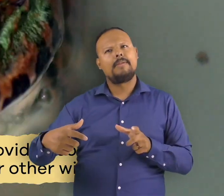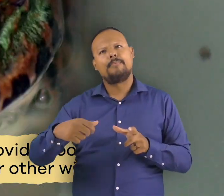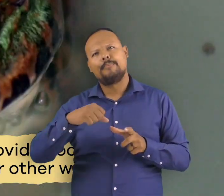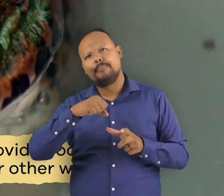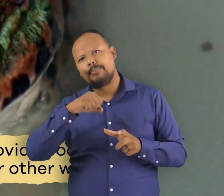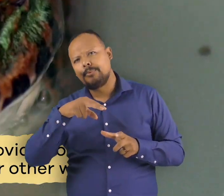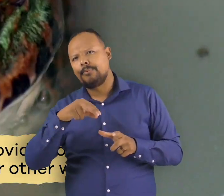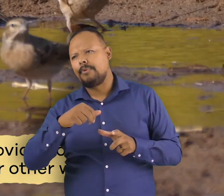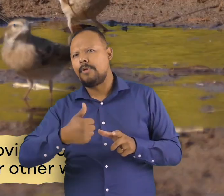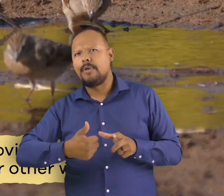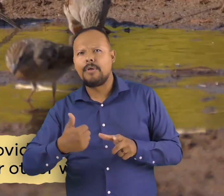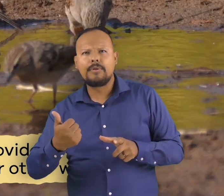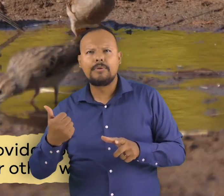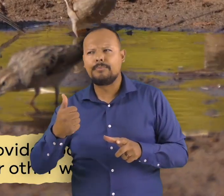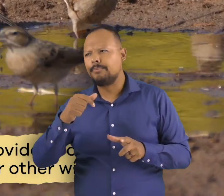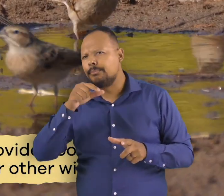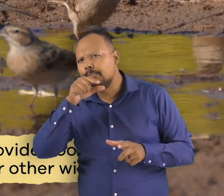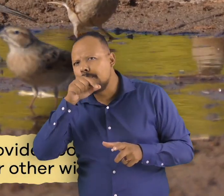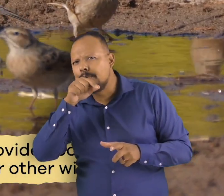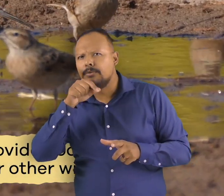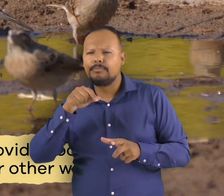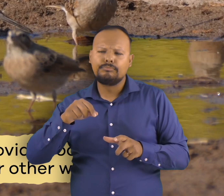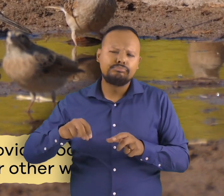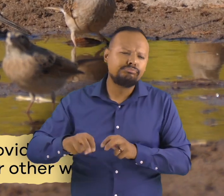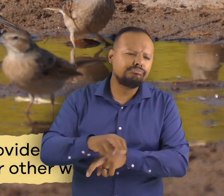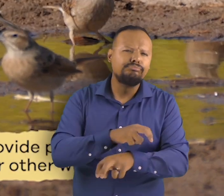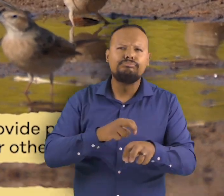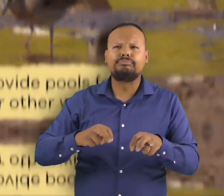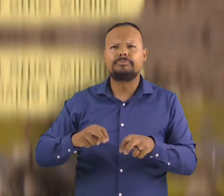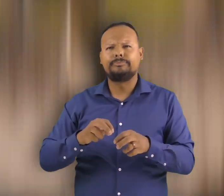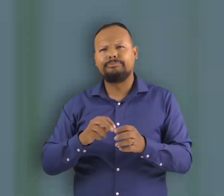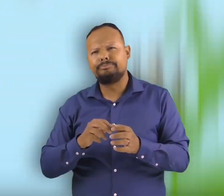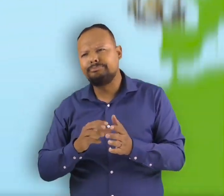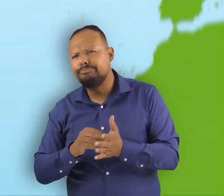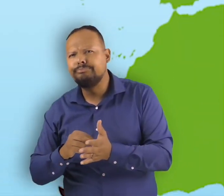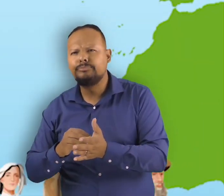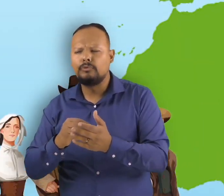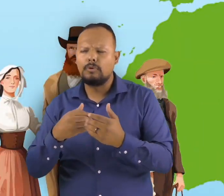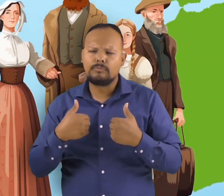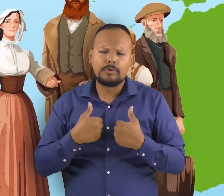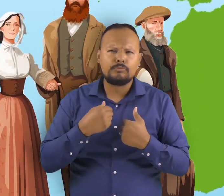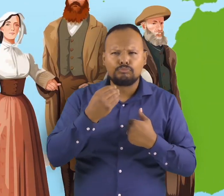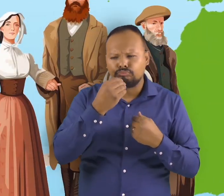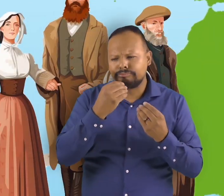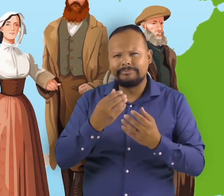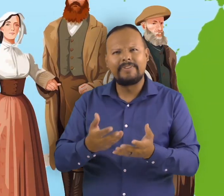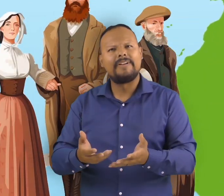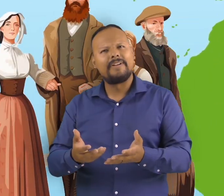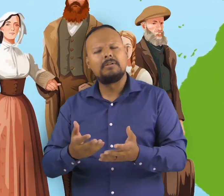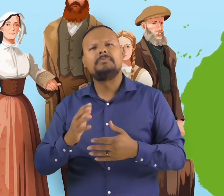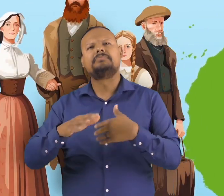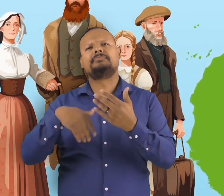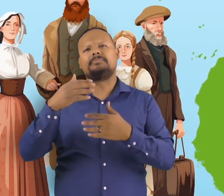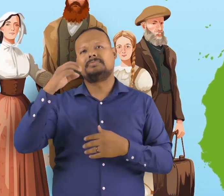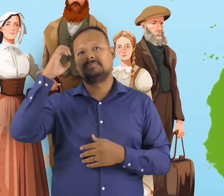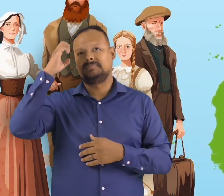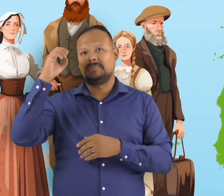amphibians and drinking water for other wildlife after europeans settled in america the